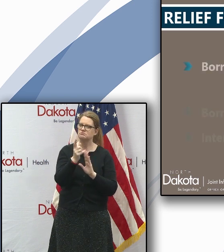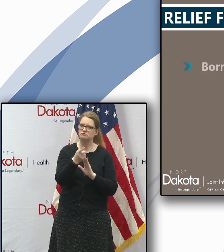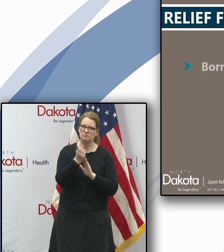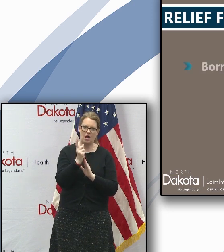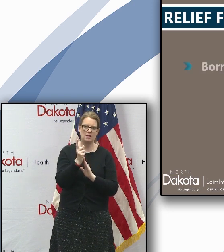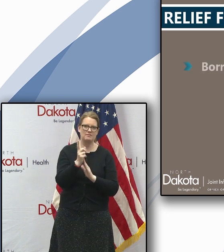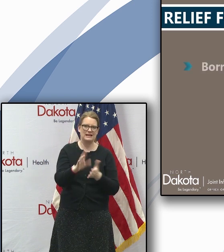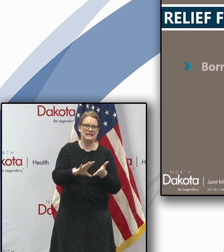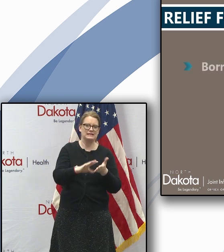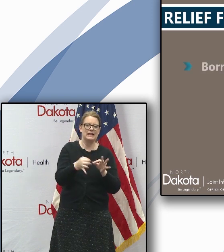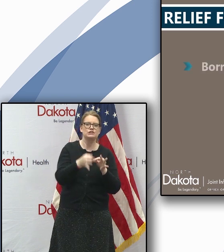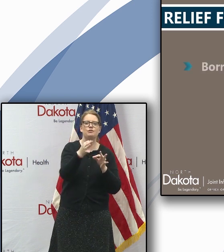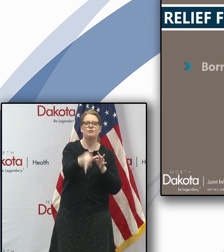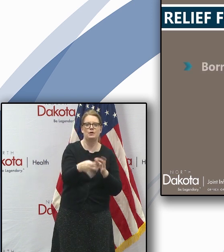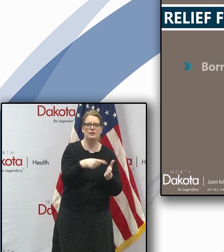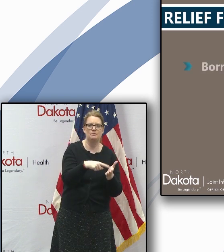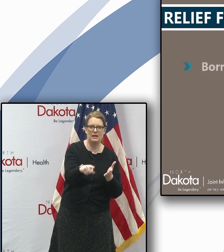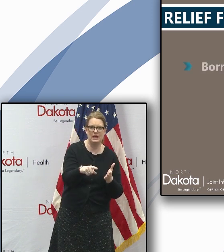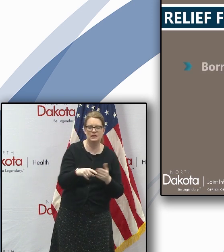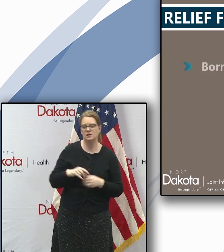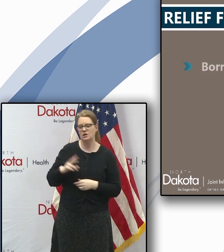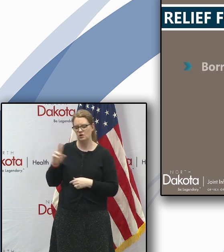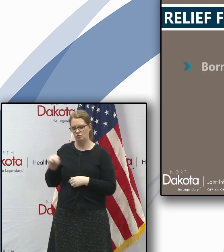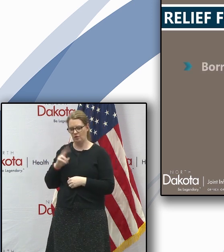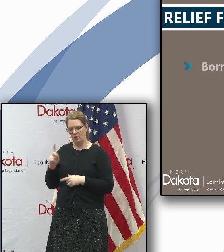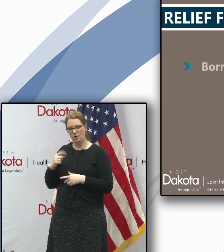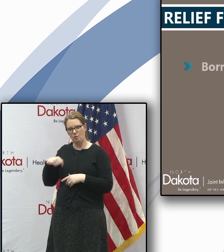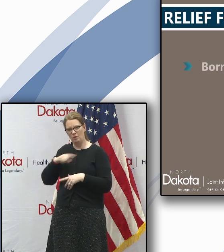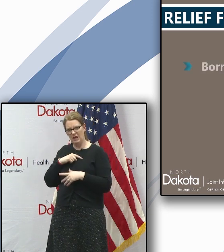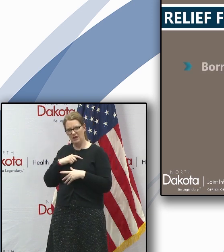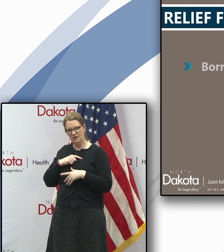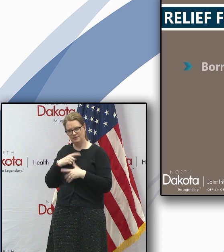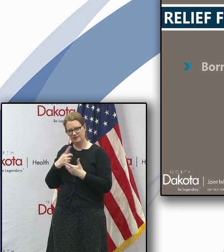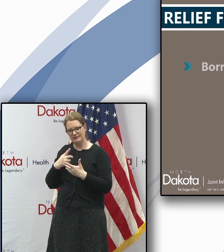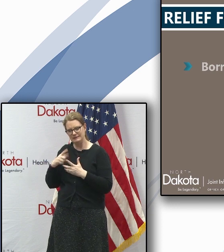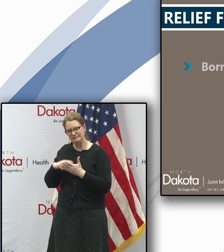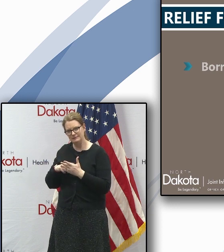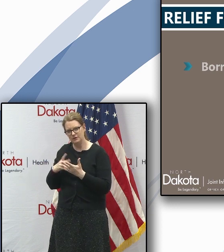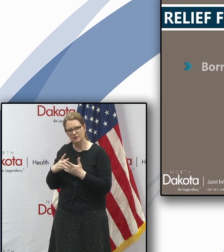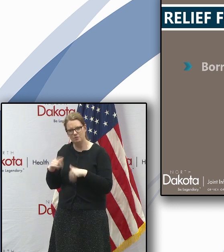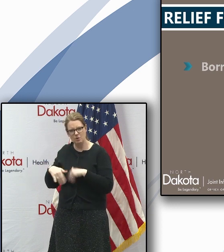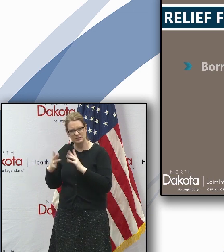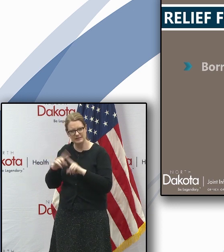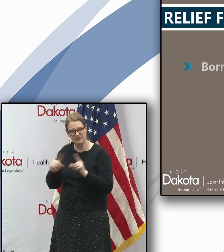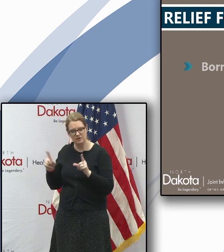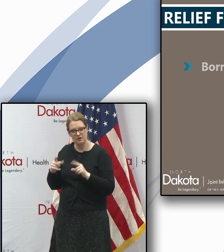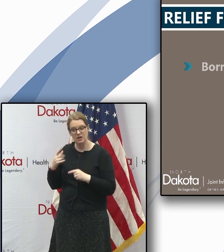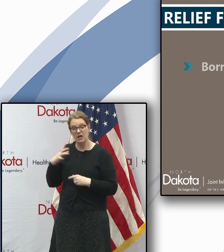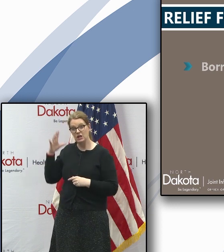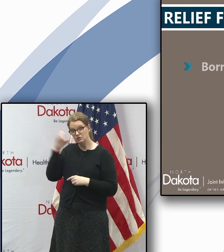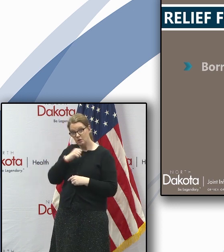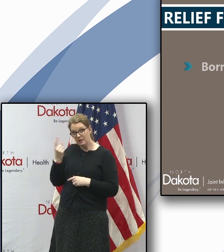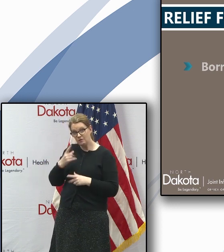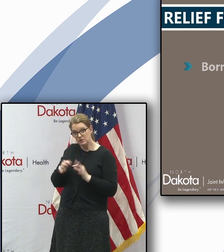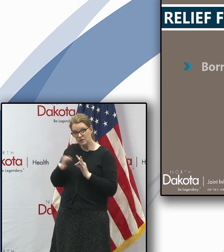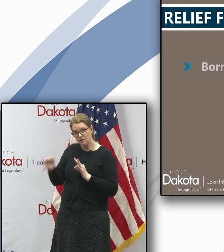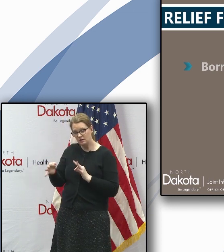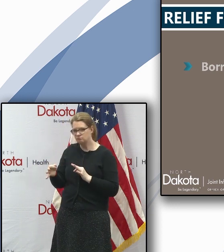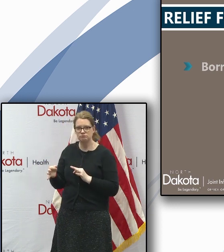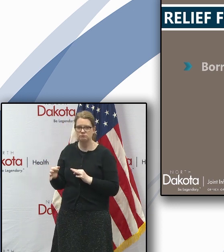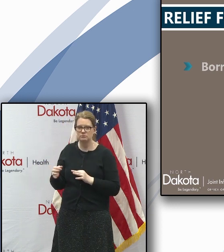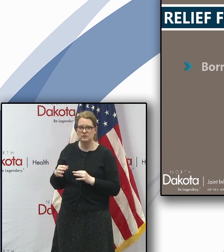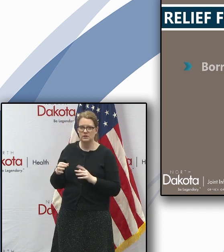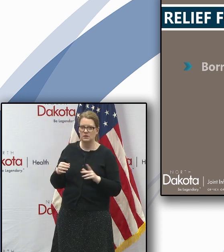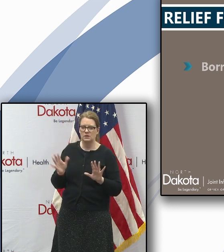for all borrowers we're in north dakota approaching it a bit differently so instead of assuming that everybody wants to defer we're giving those students a chance a